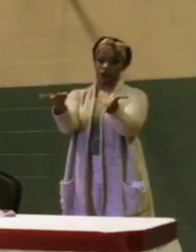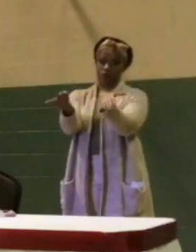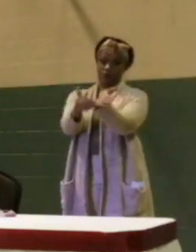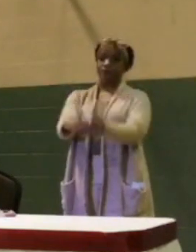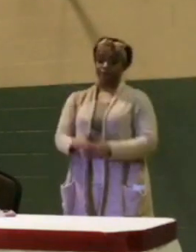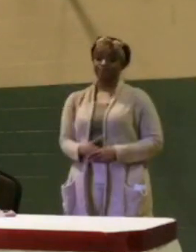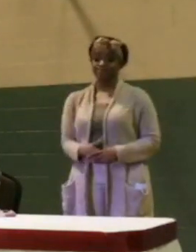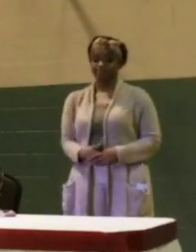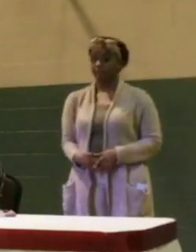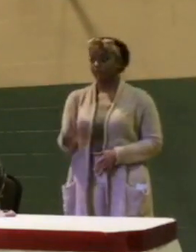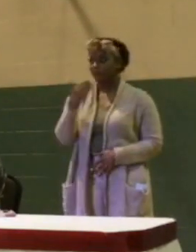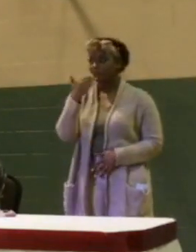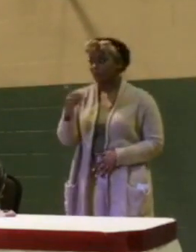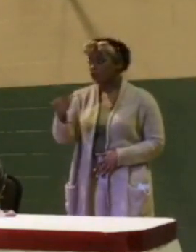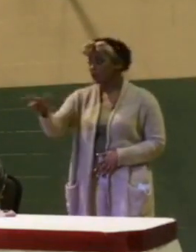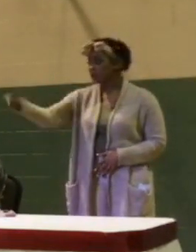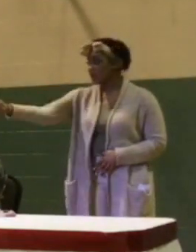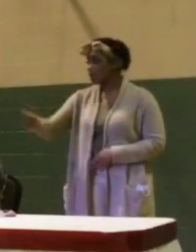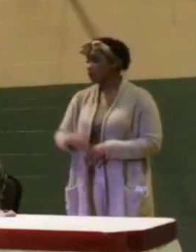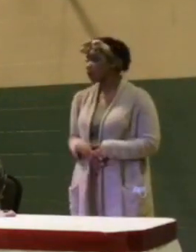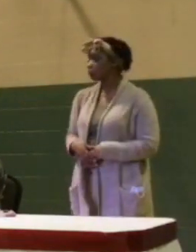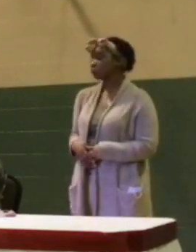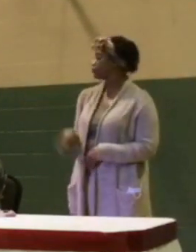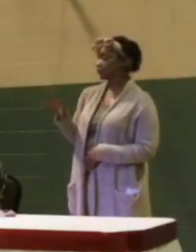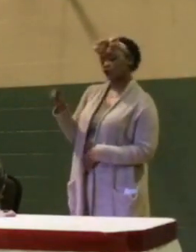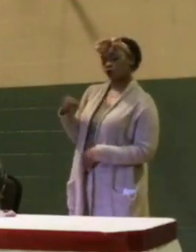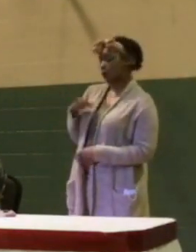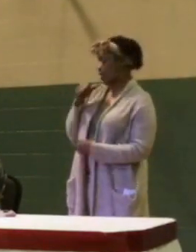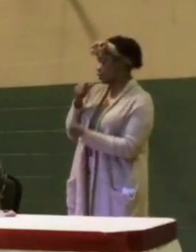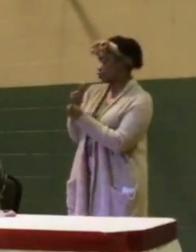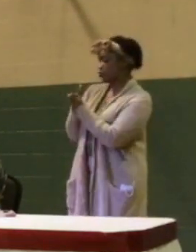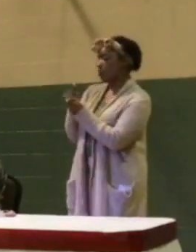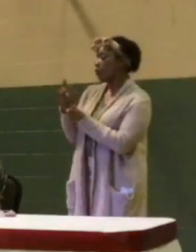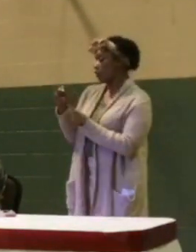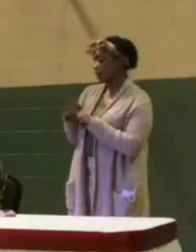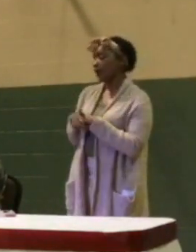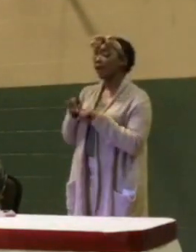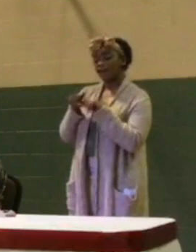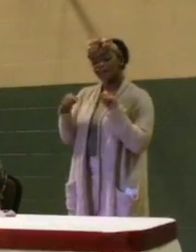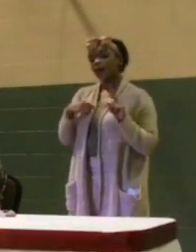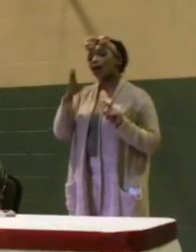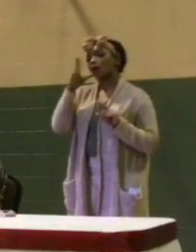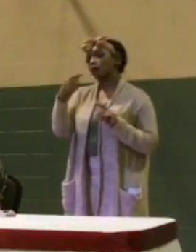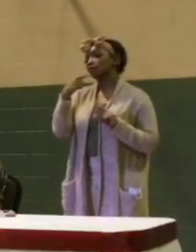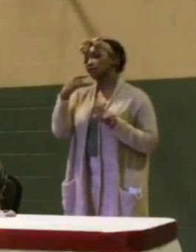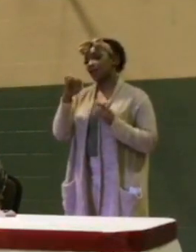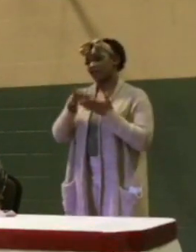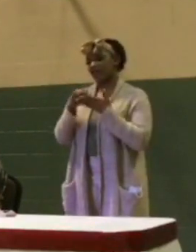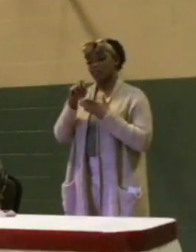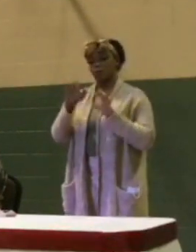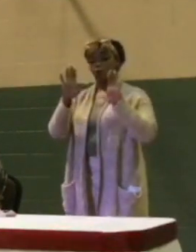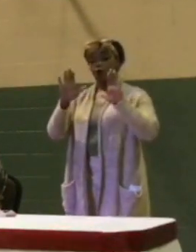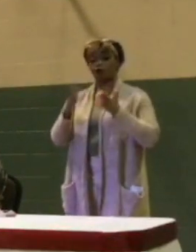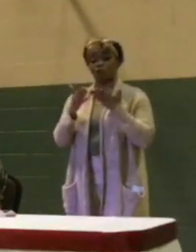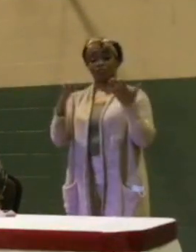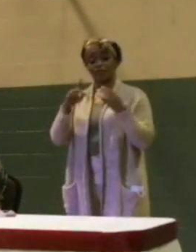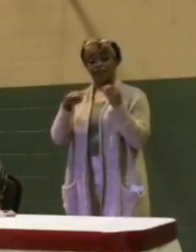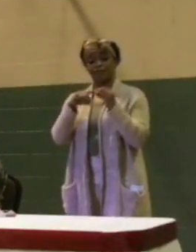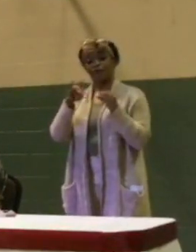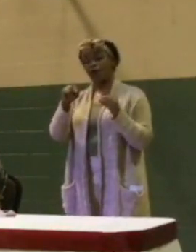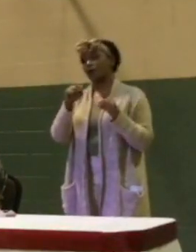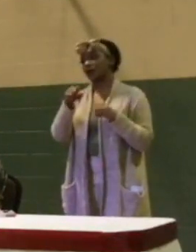Okay, thank you, Ms. Callaway. No, I don't support it, but I will say that the wonderful thing about it is it was